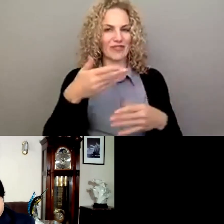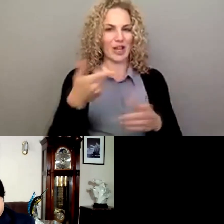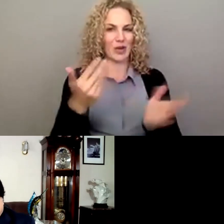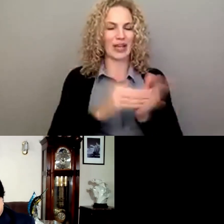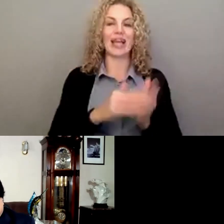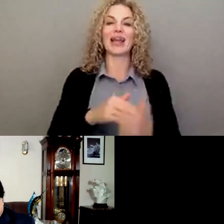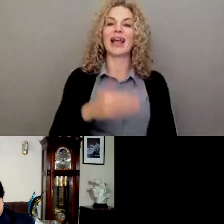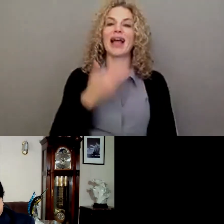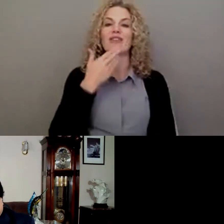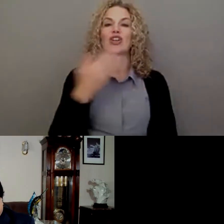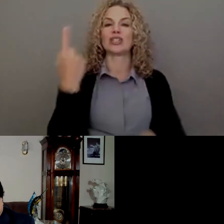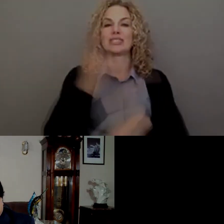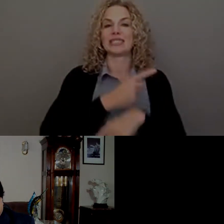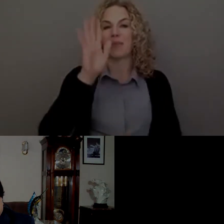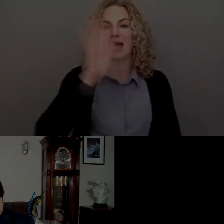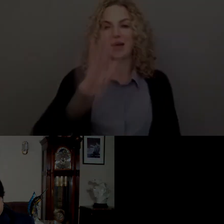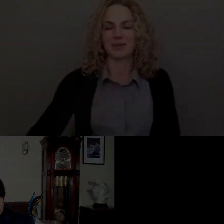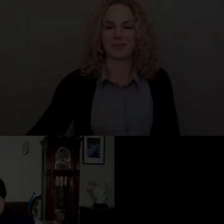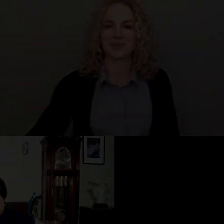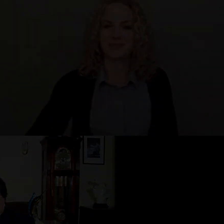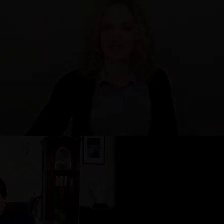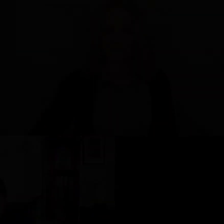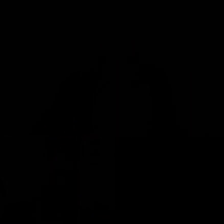Have a great day. Yeah. Bye-bye. Bye.